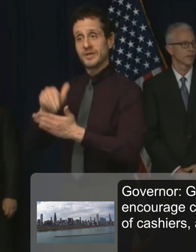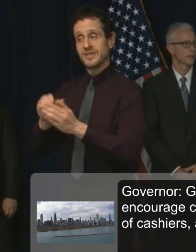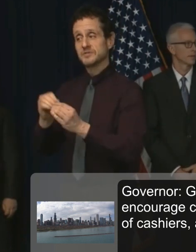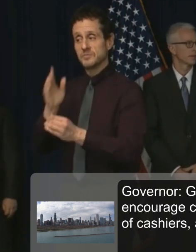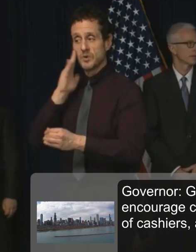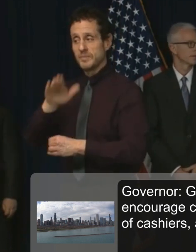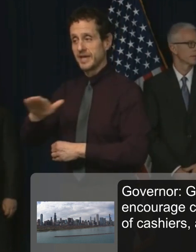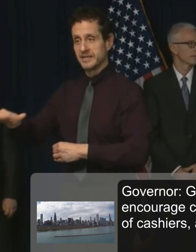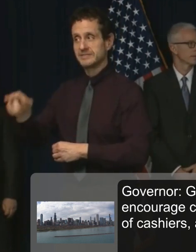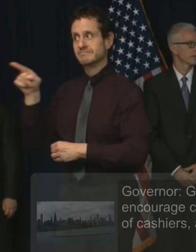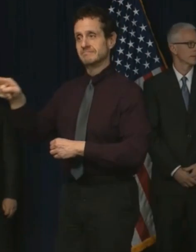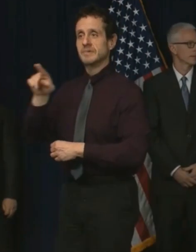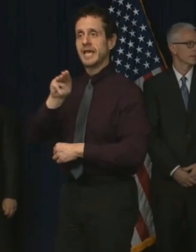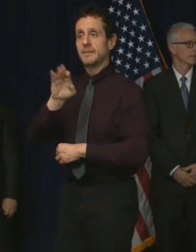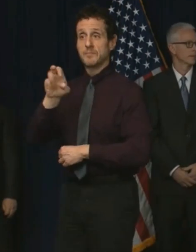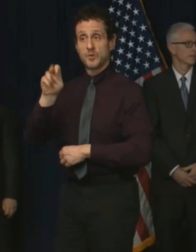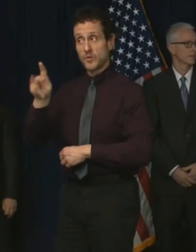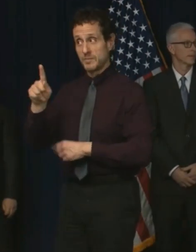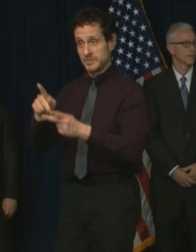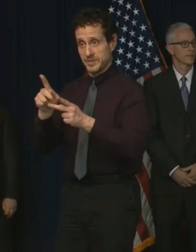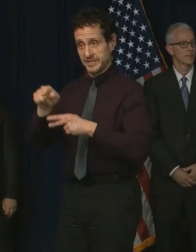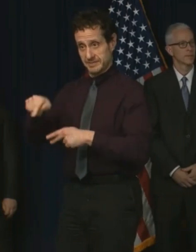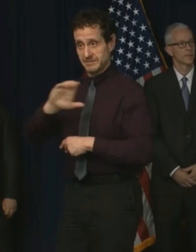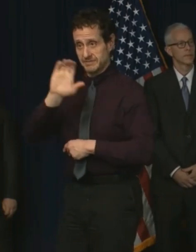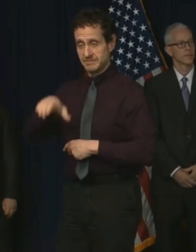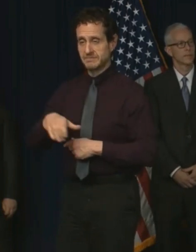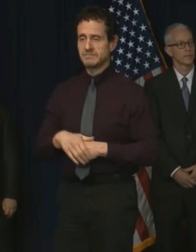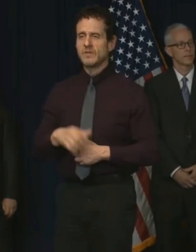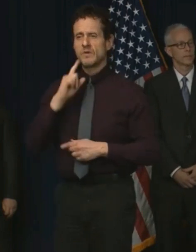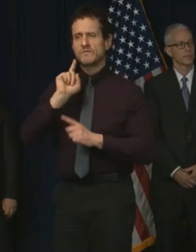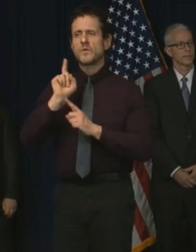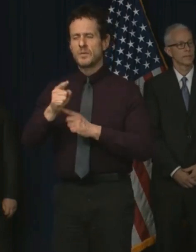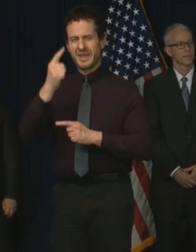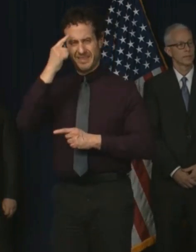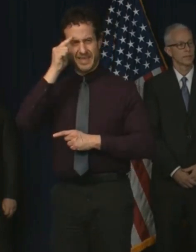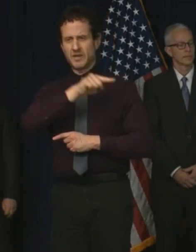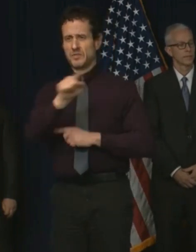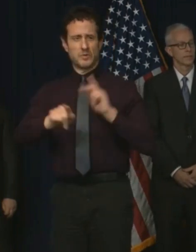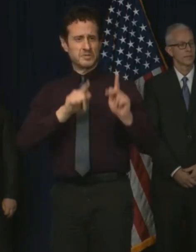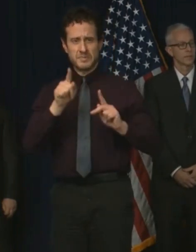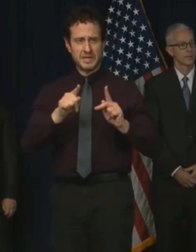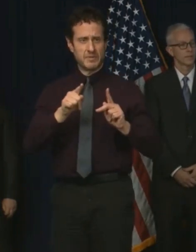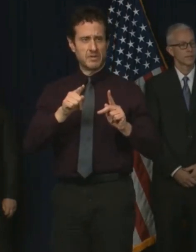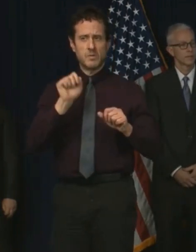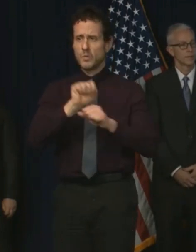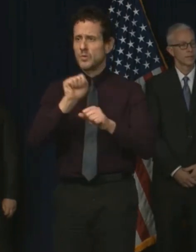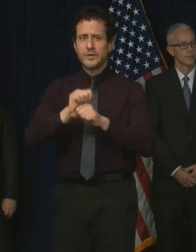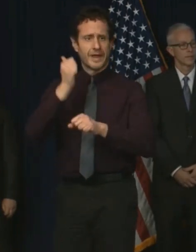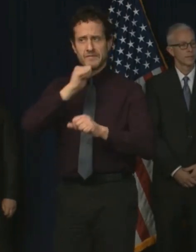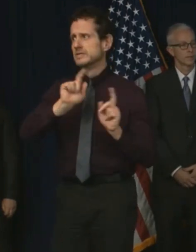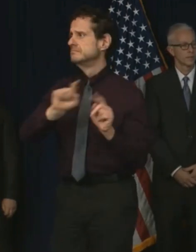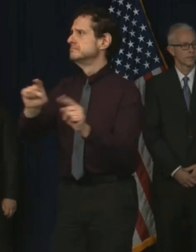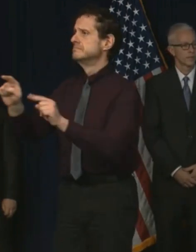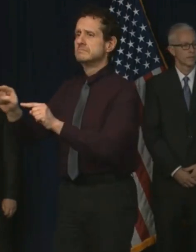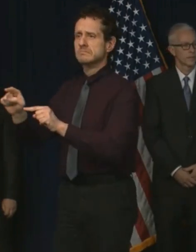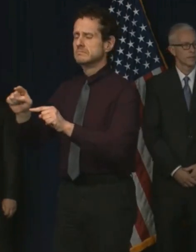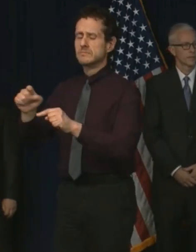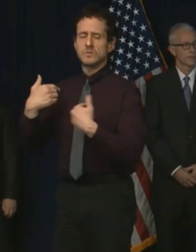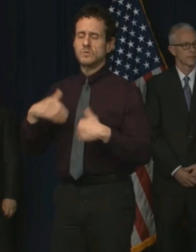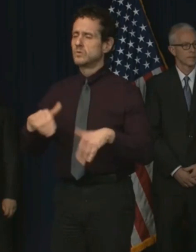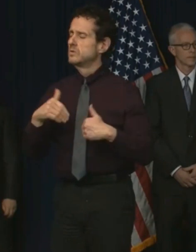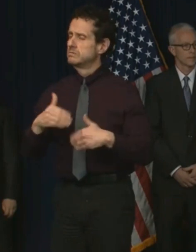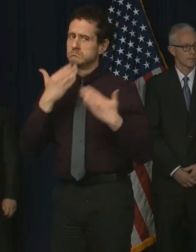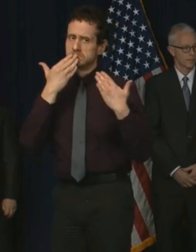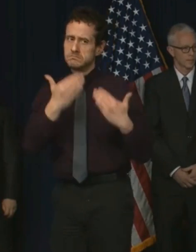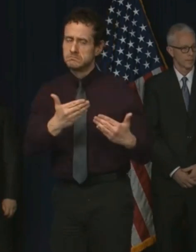McCormick Place right here in Chicago. Let's take a minute to think of what these workers in Chicago. families are going through every day. These